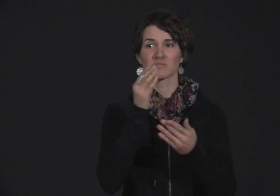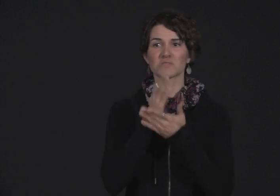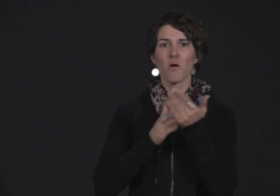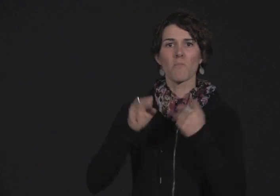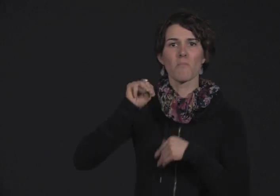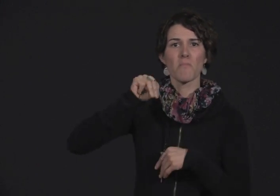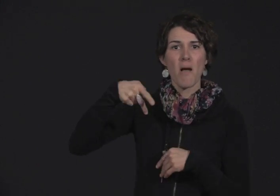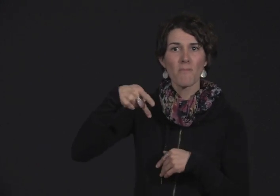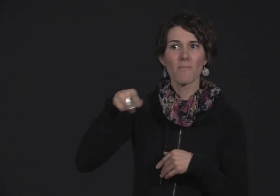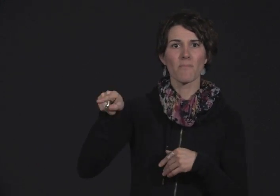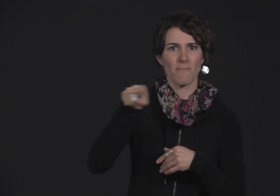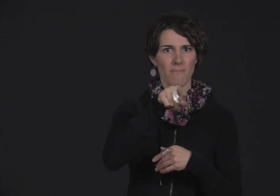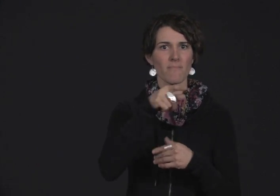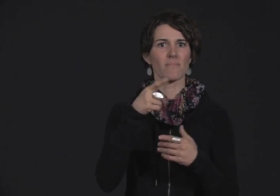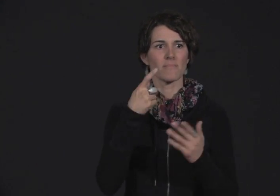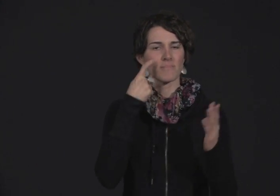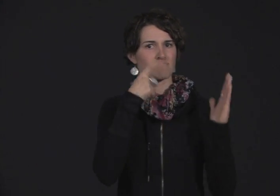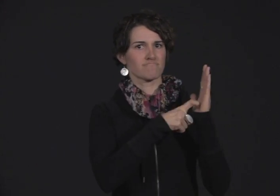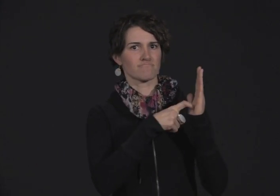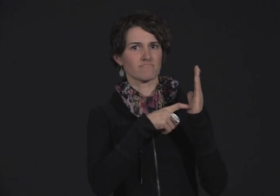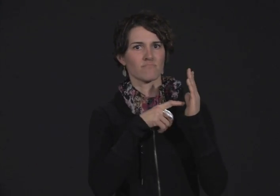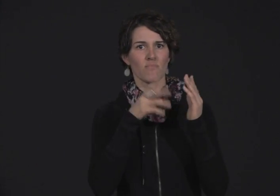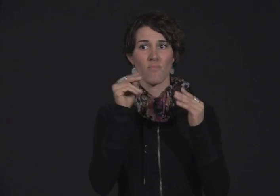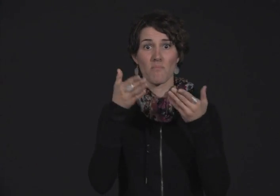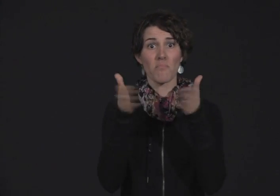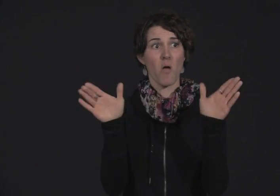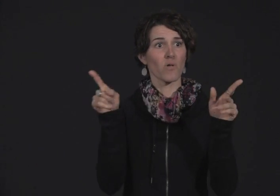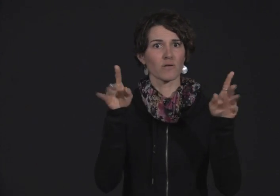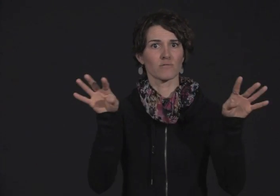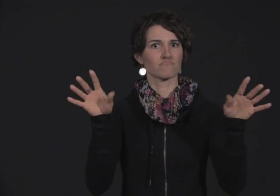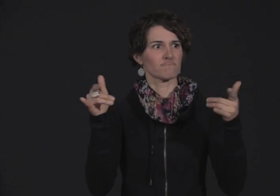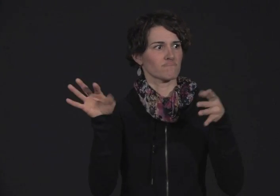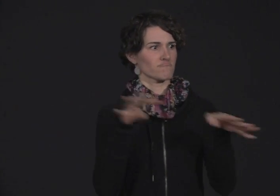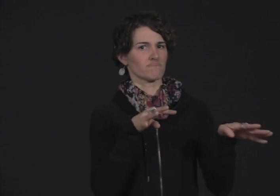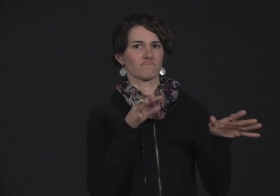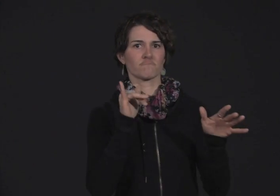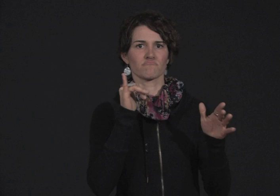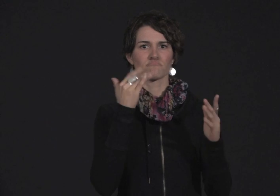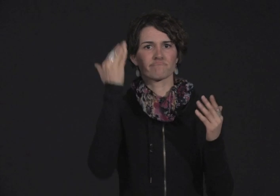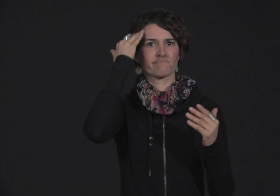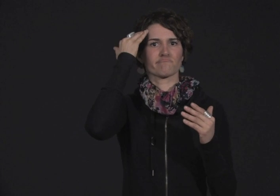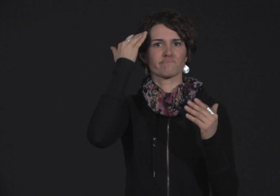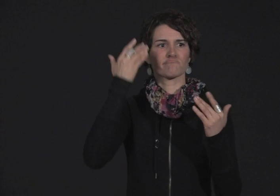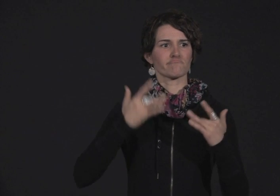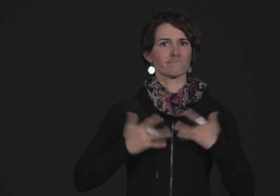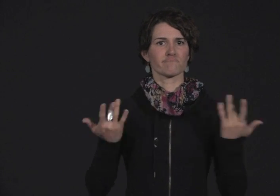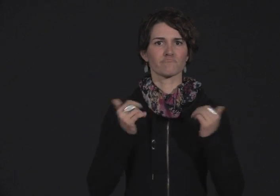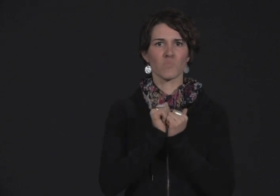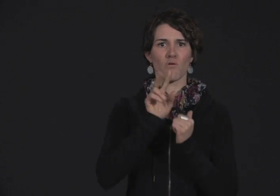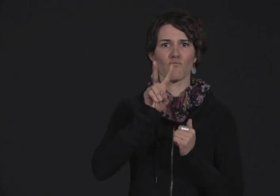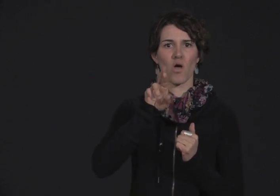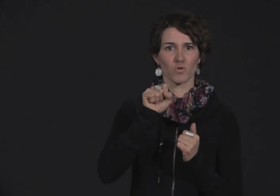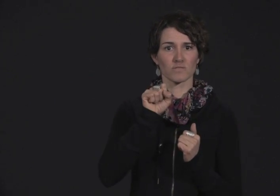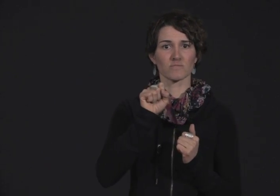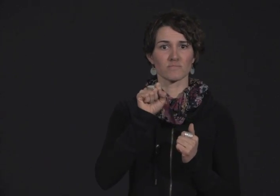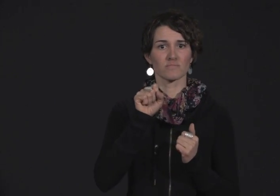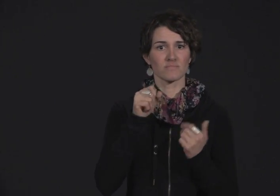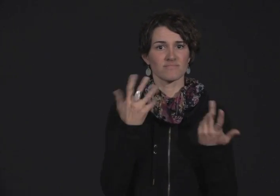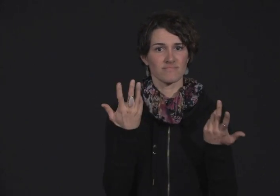the CRTC, as well as some MPs. And I think the agenda has become more public, and people are wondering what's